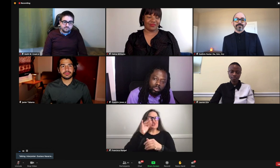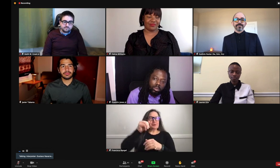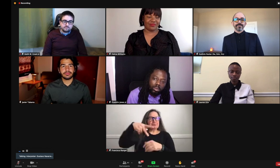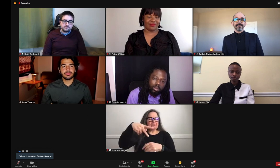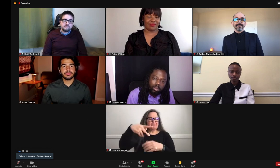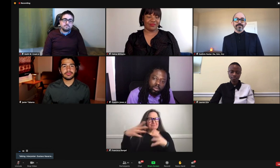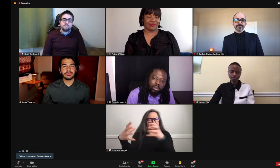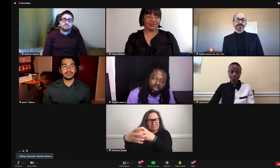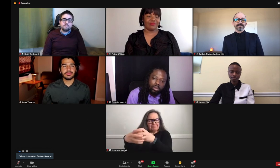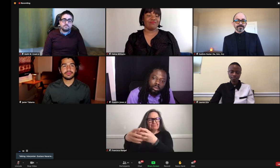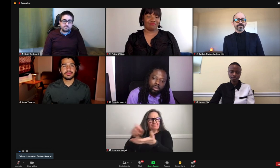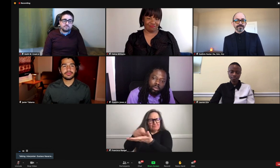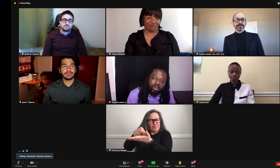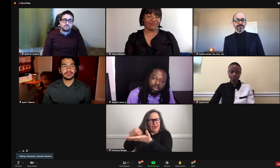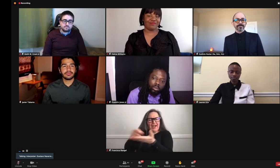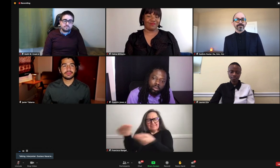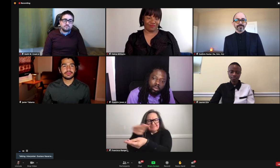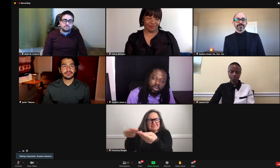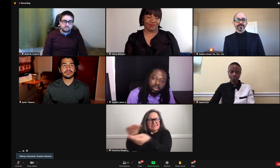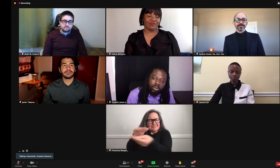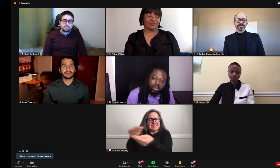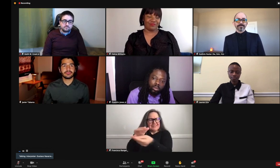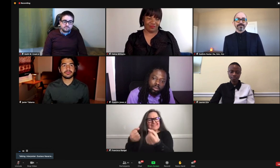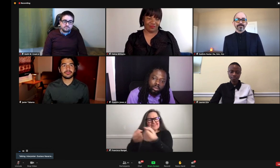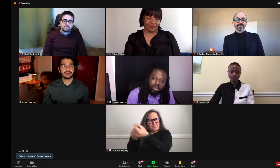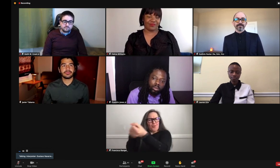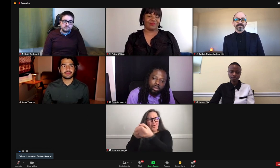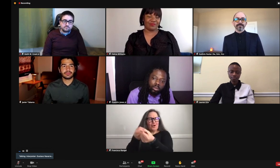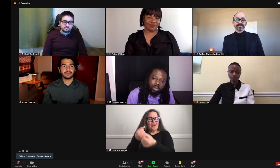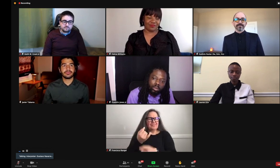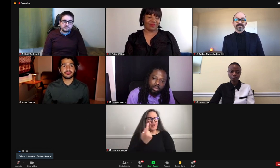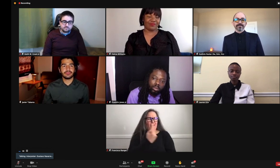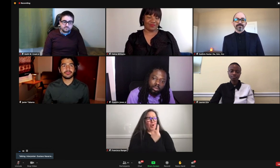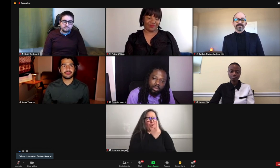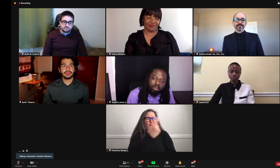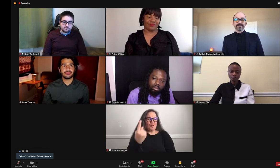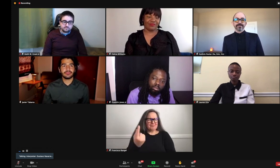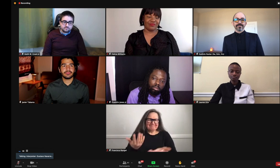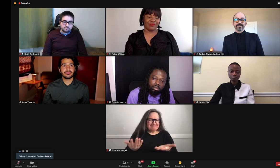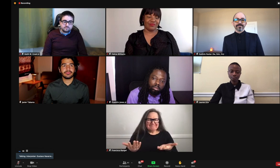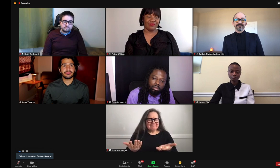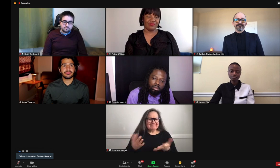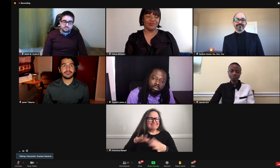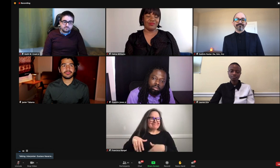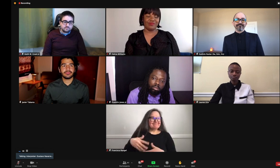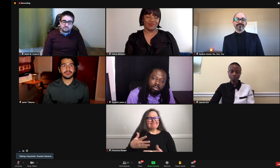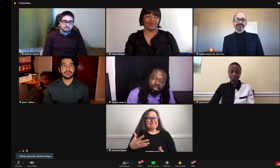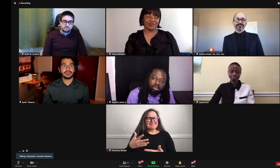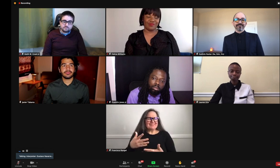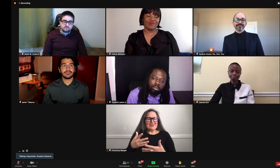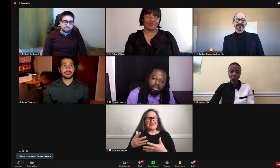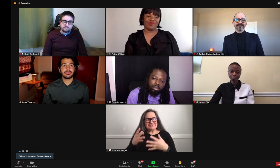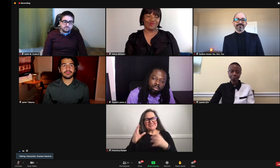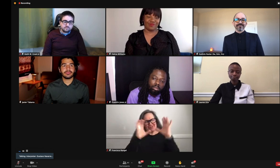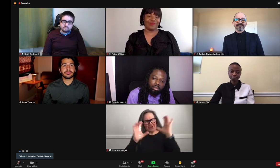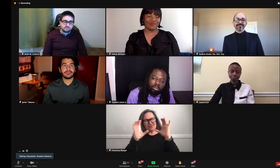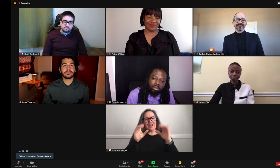authorship throughout the country and have an exchange of ideas and come together as a community to create these stories.